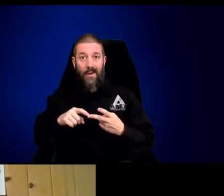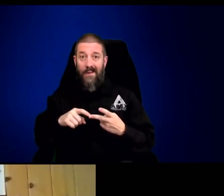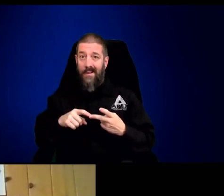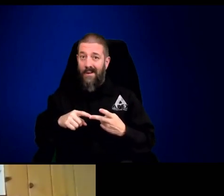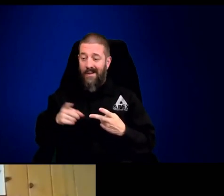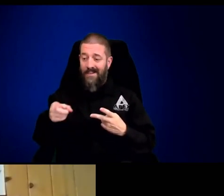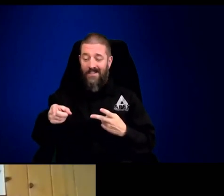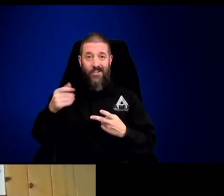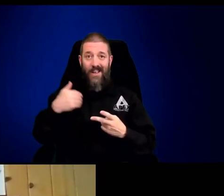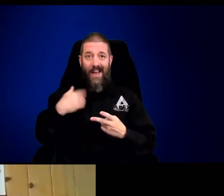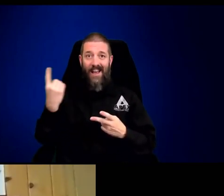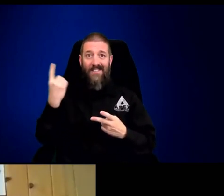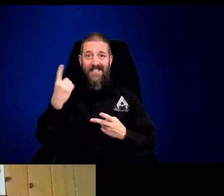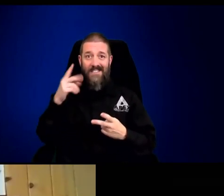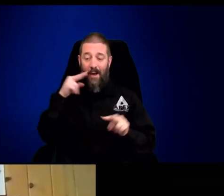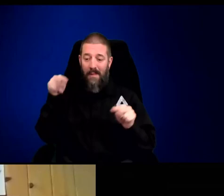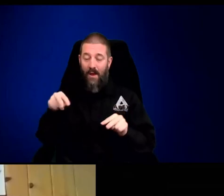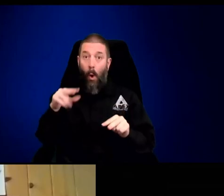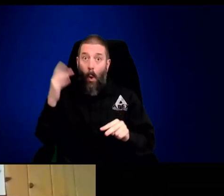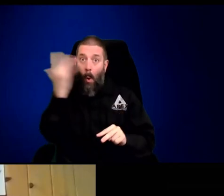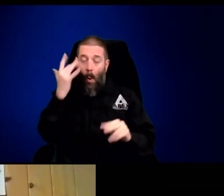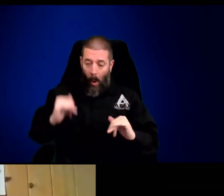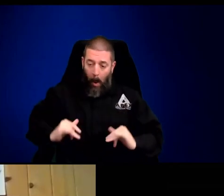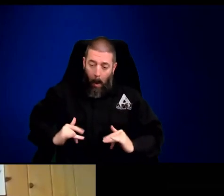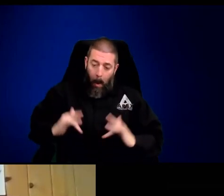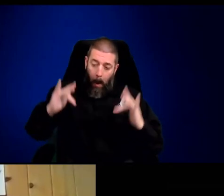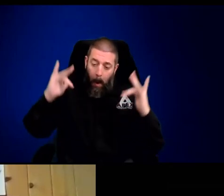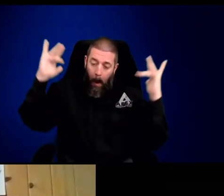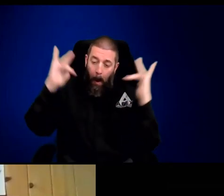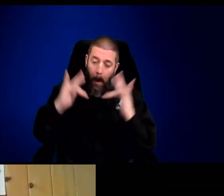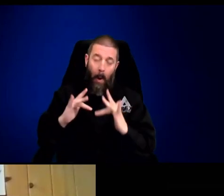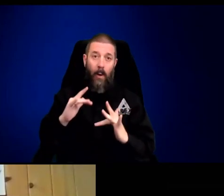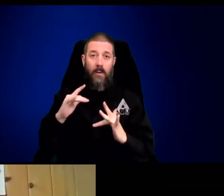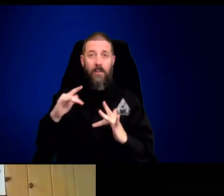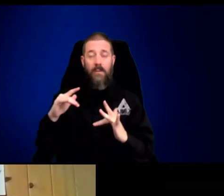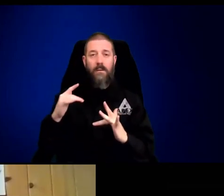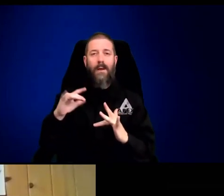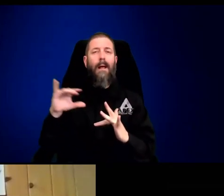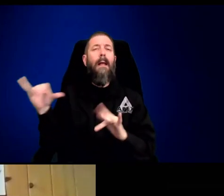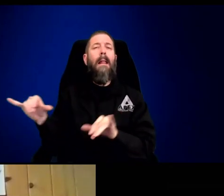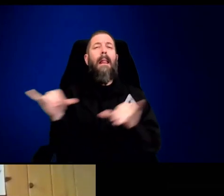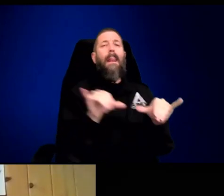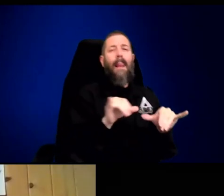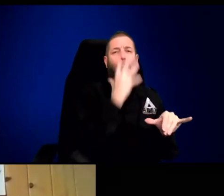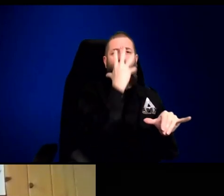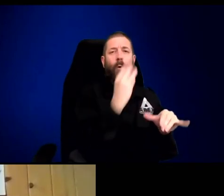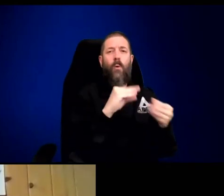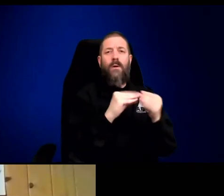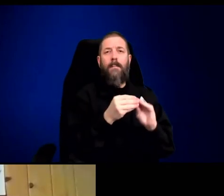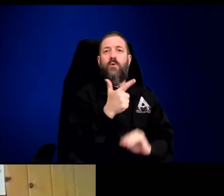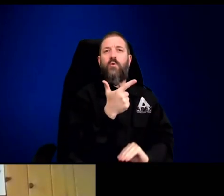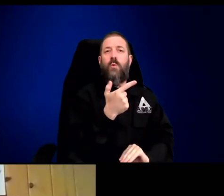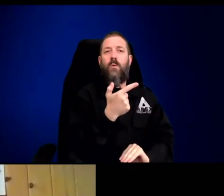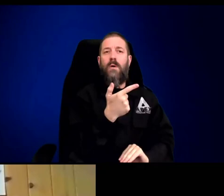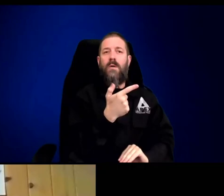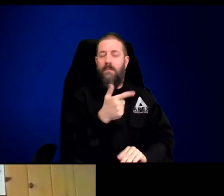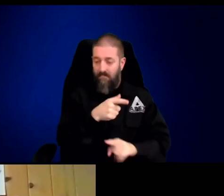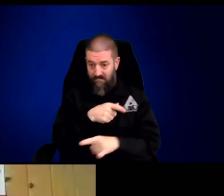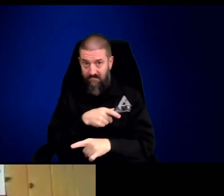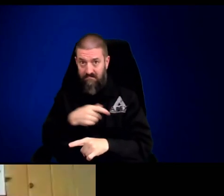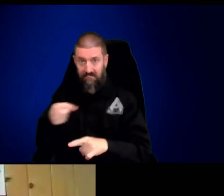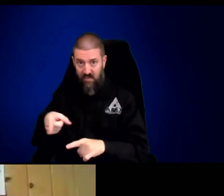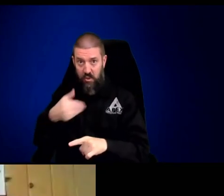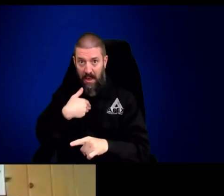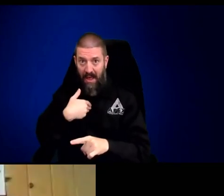to sustain themselves quite well in Yellowstone? Is there plenty of food for them? And the second part of the question was, is